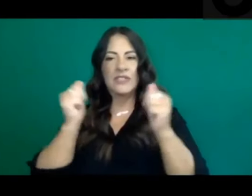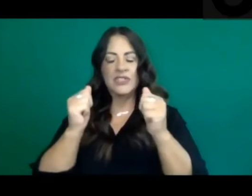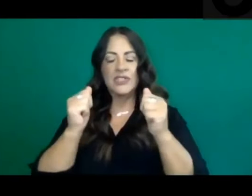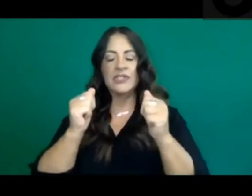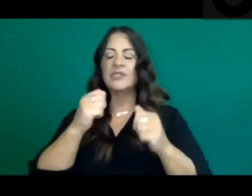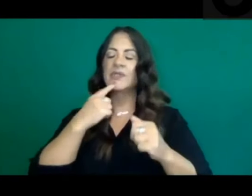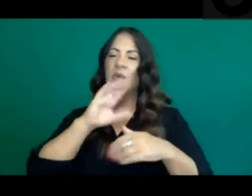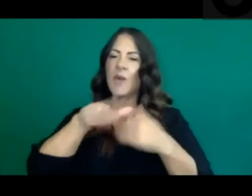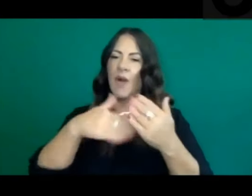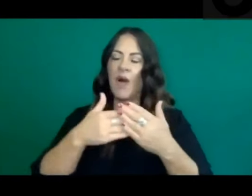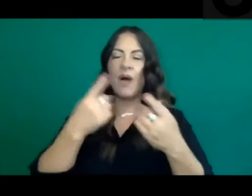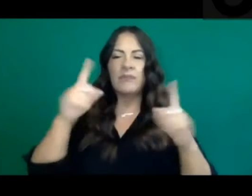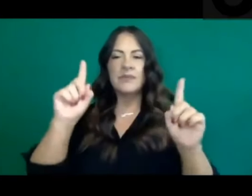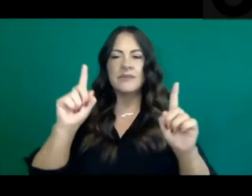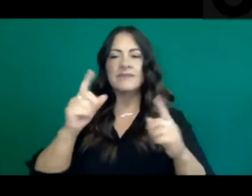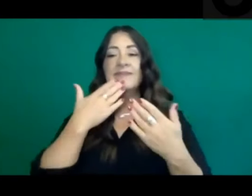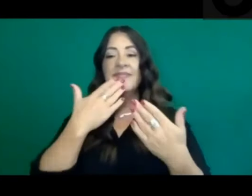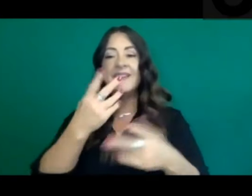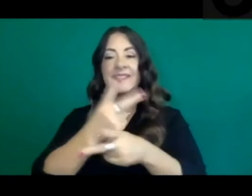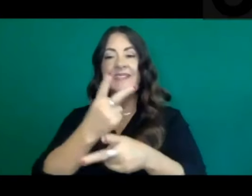and we will see you soon.